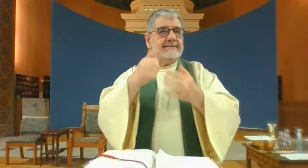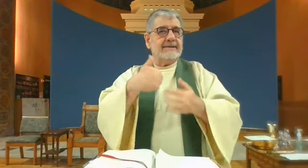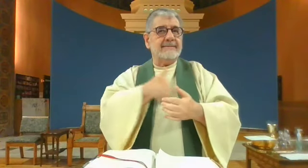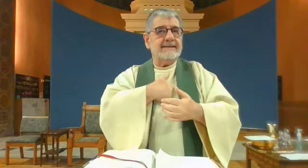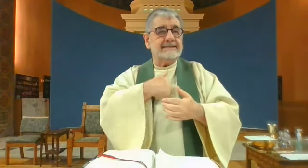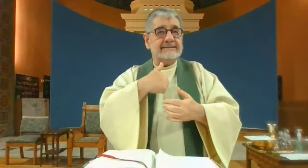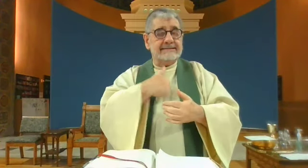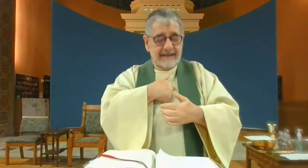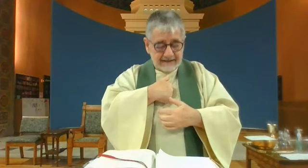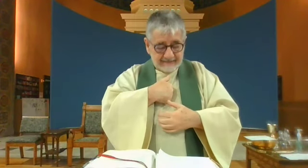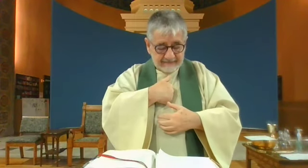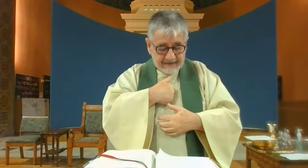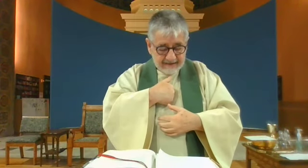except myself.